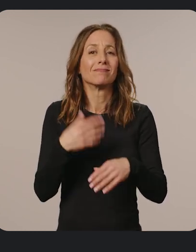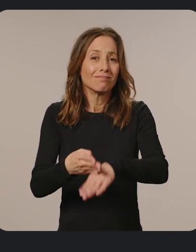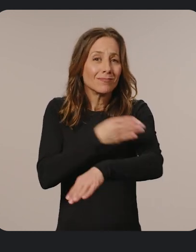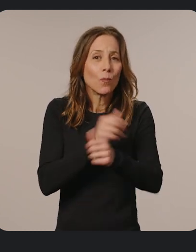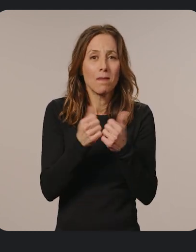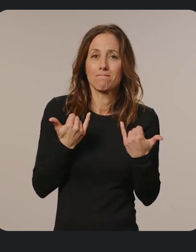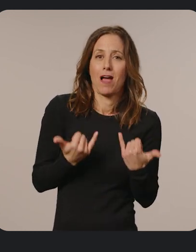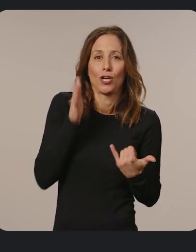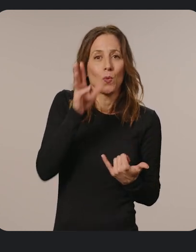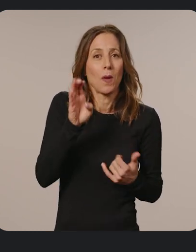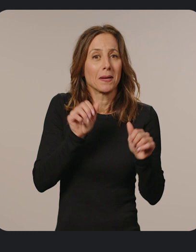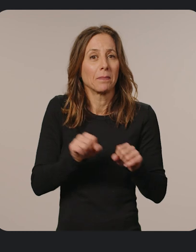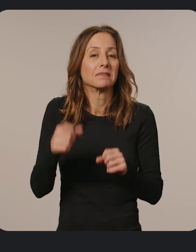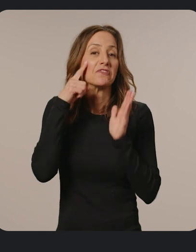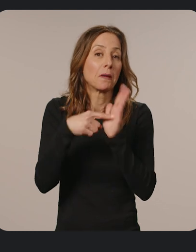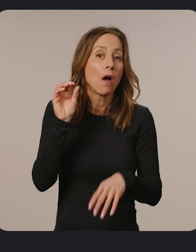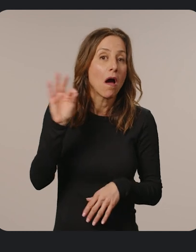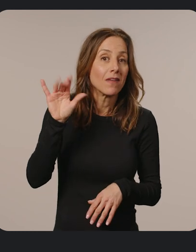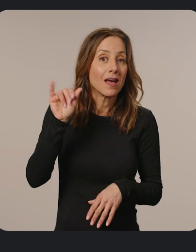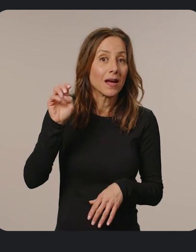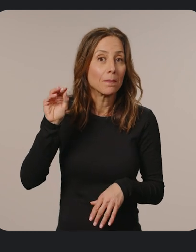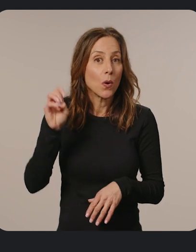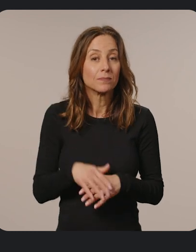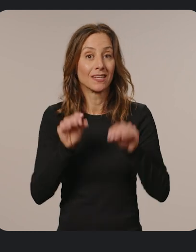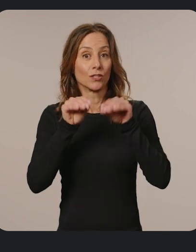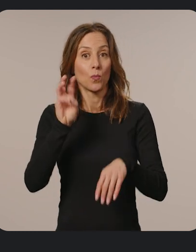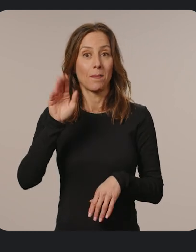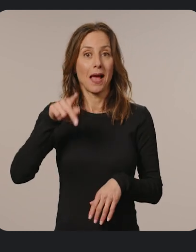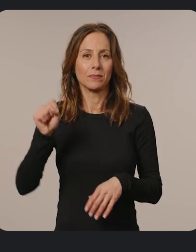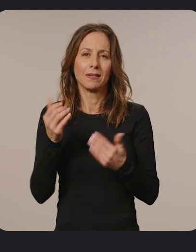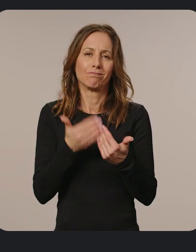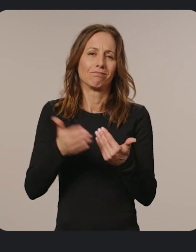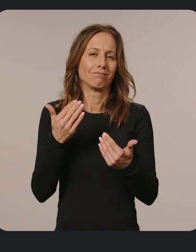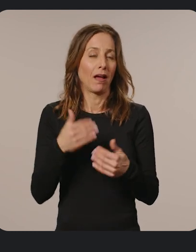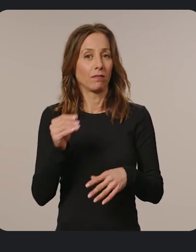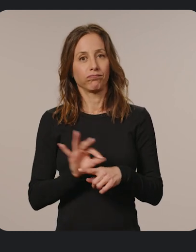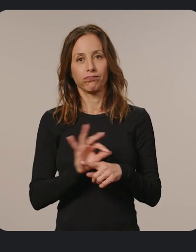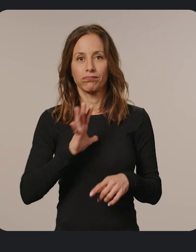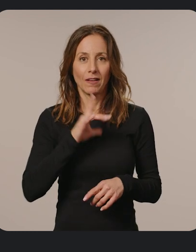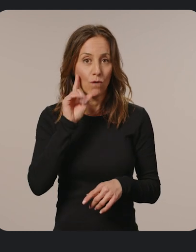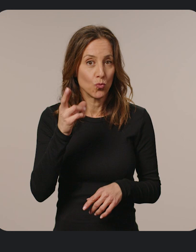web capabilities such as offline mode. Installed web apps are convenient and functional for Chromebook users.